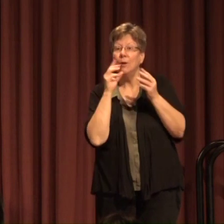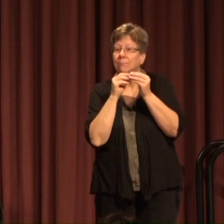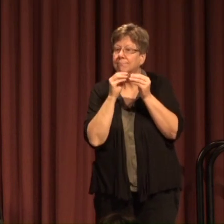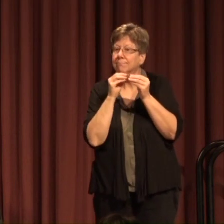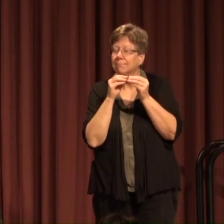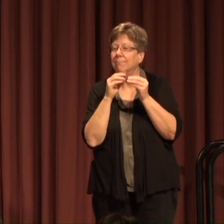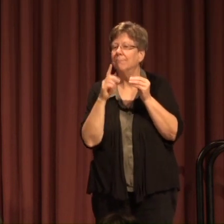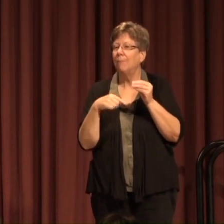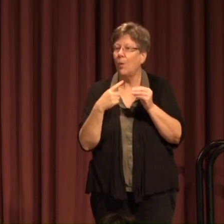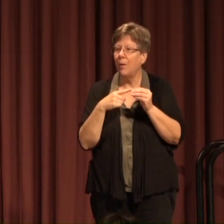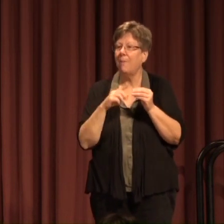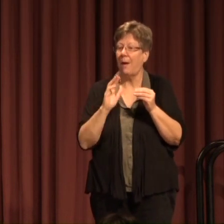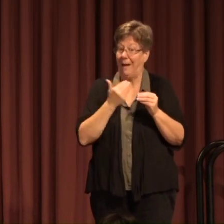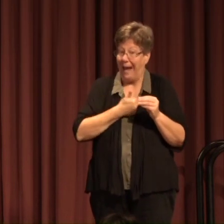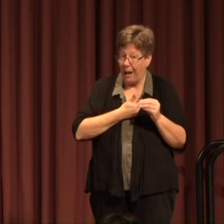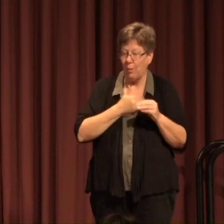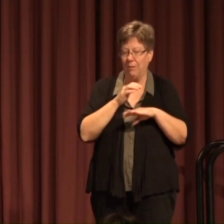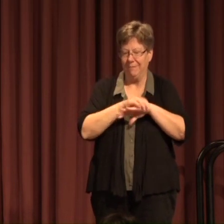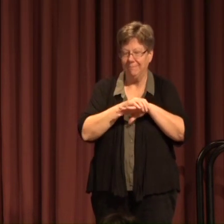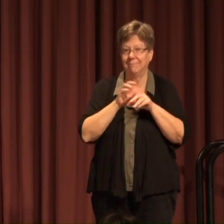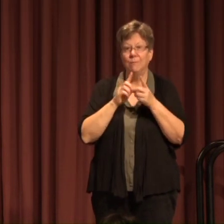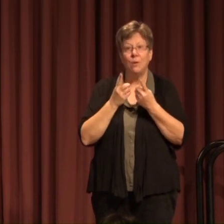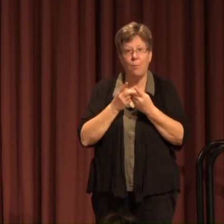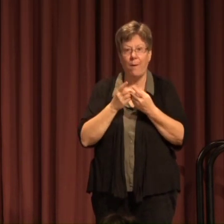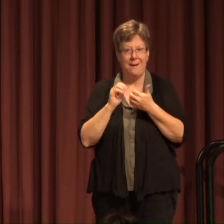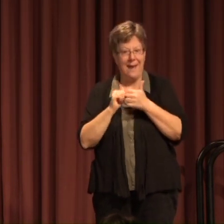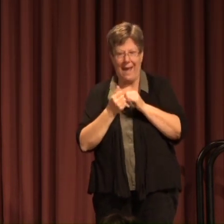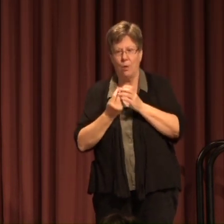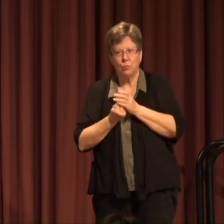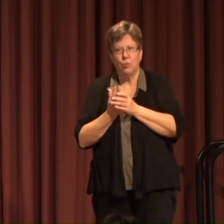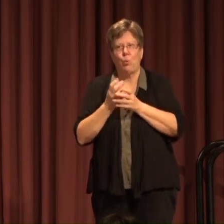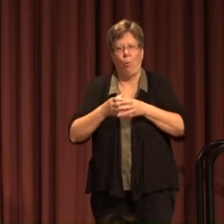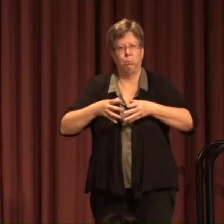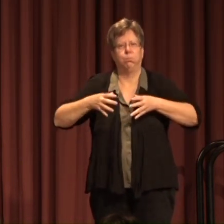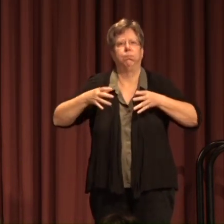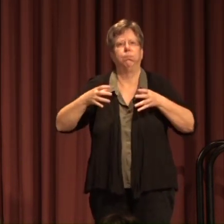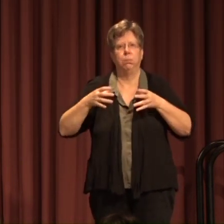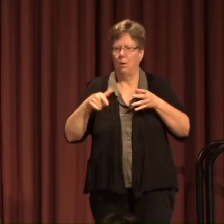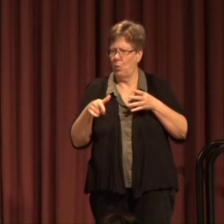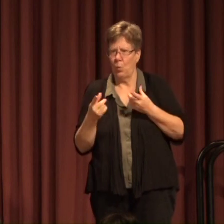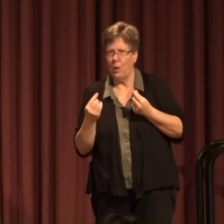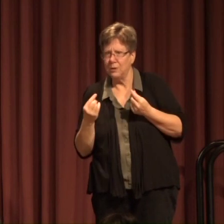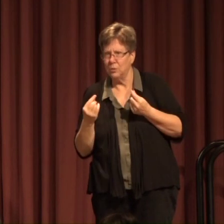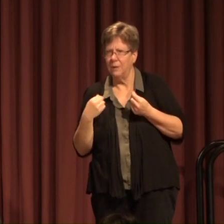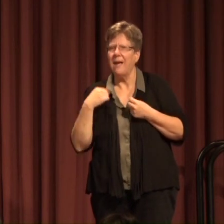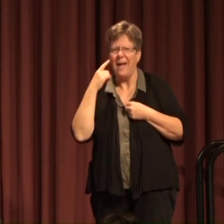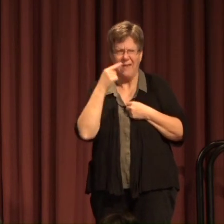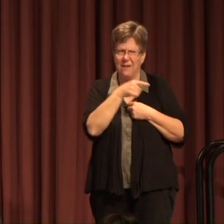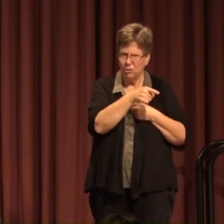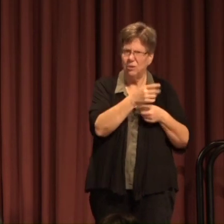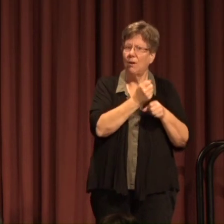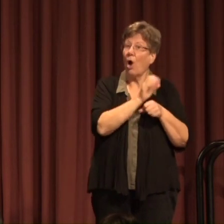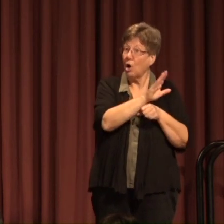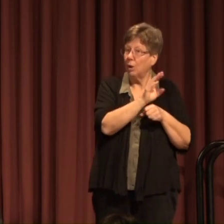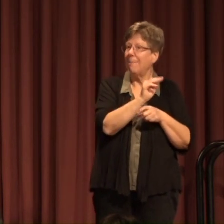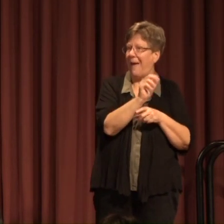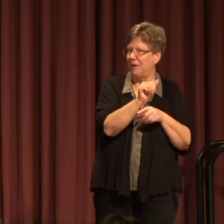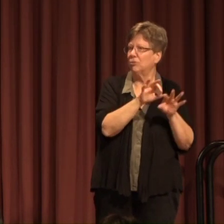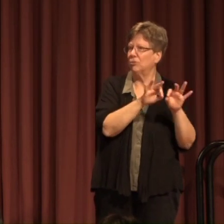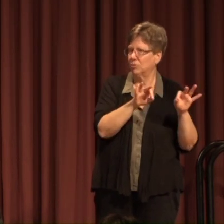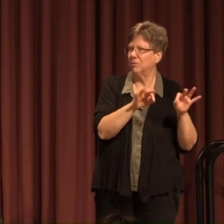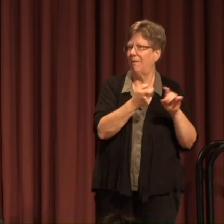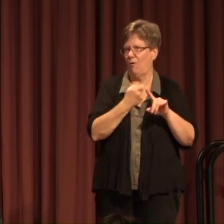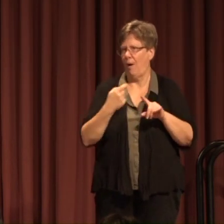about Our English department How it's grown What it's doing I think she got her masters with us She was